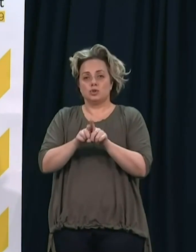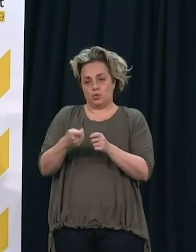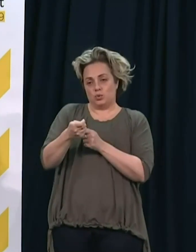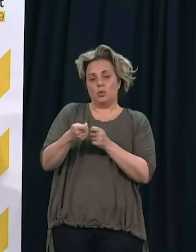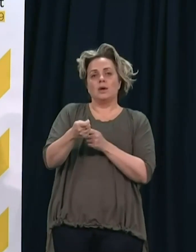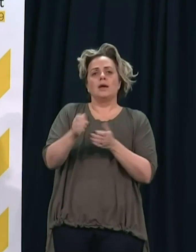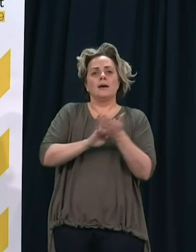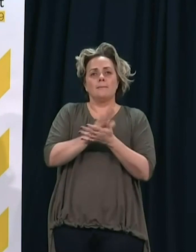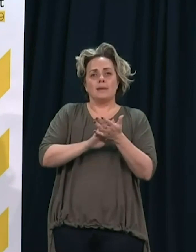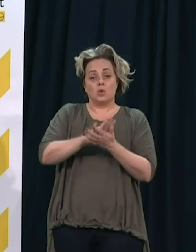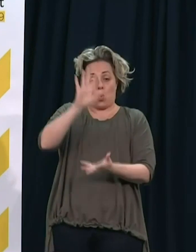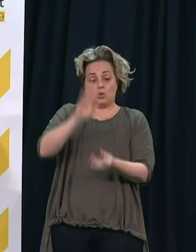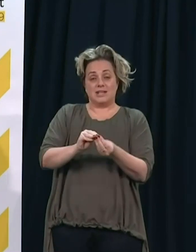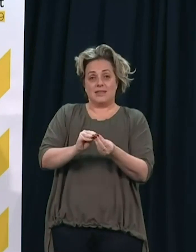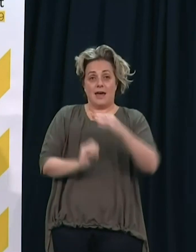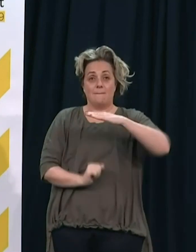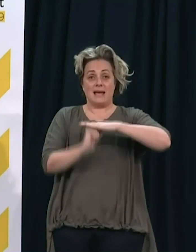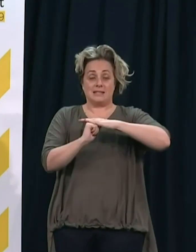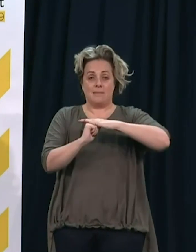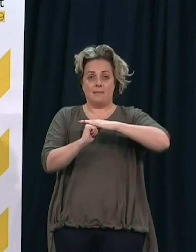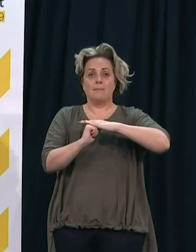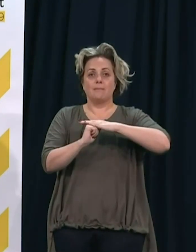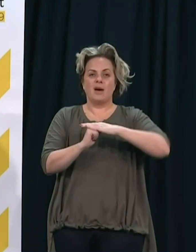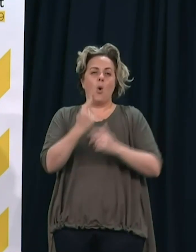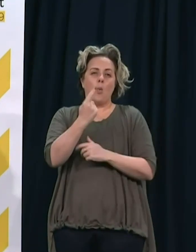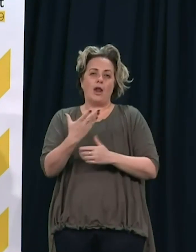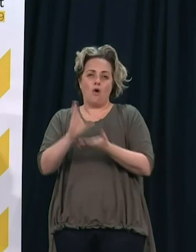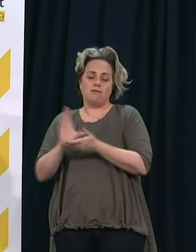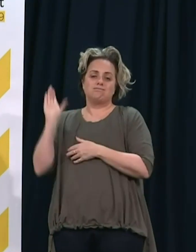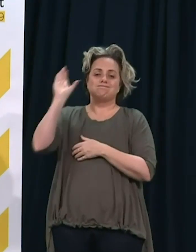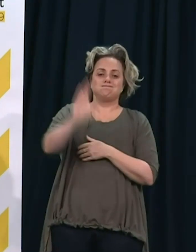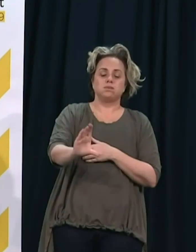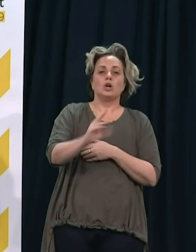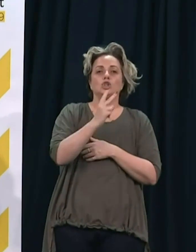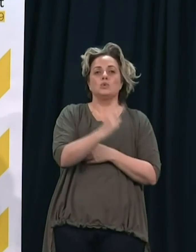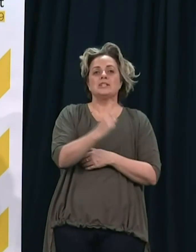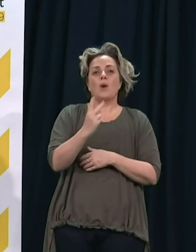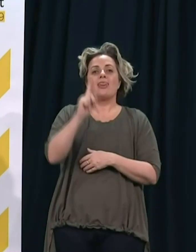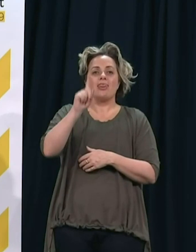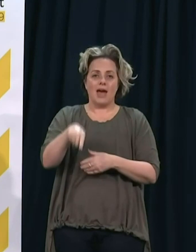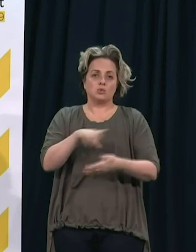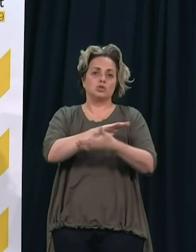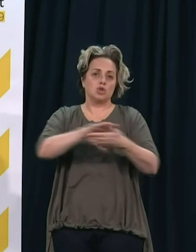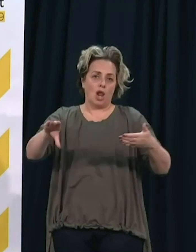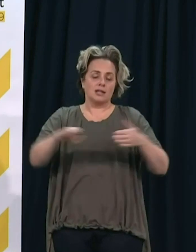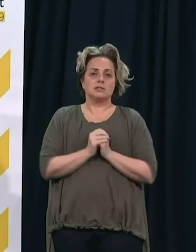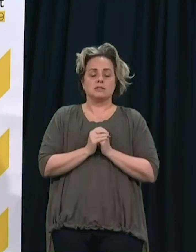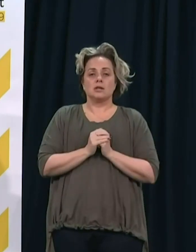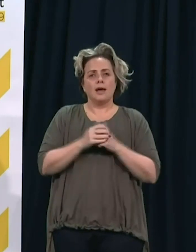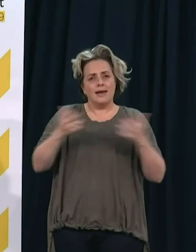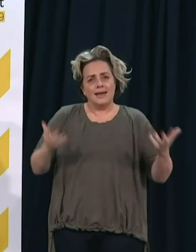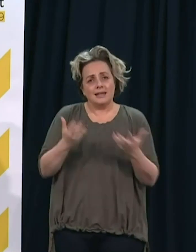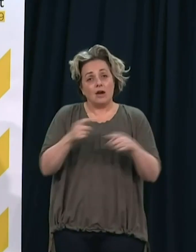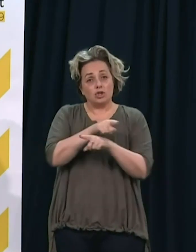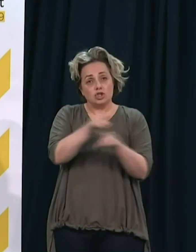This means the maximum amount payable under the scheme, which is a one-off payment, is $21,000. We urge anyone